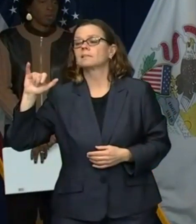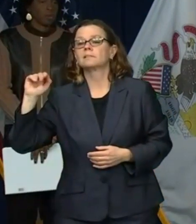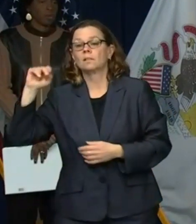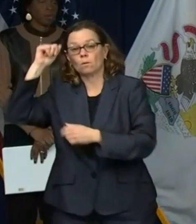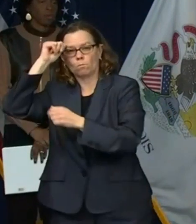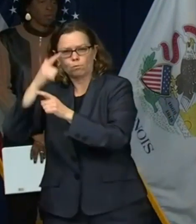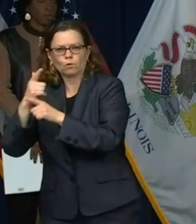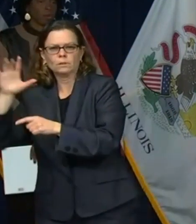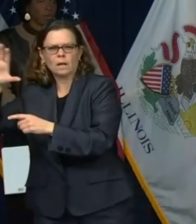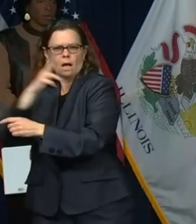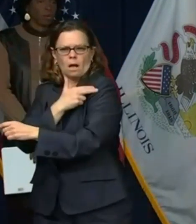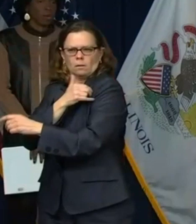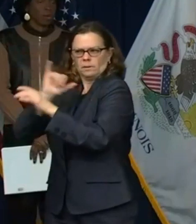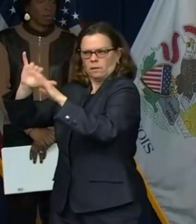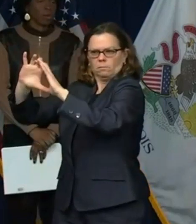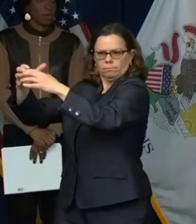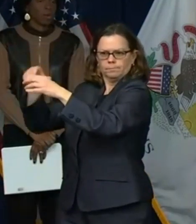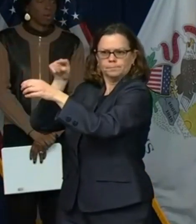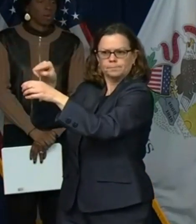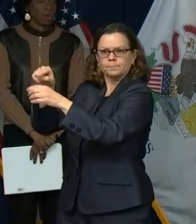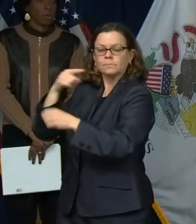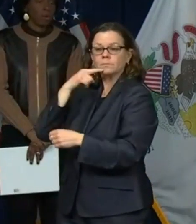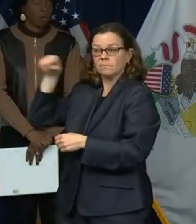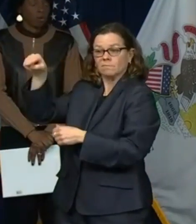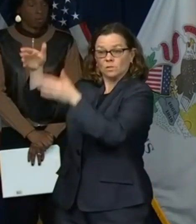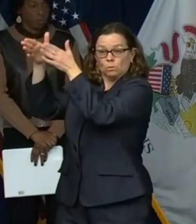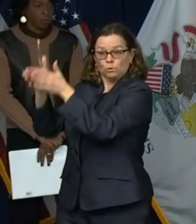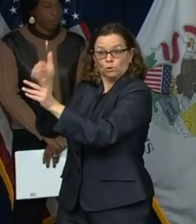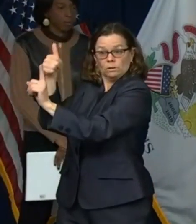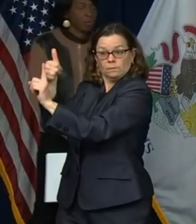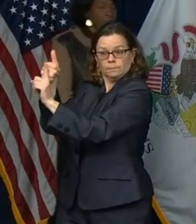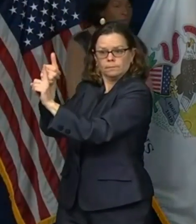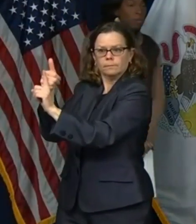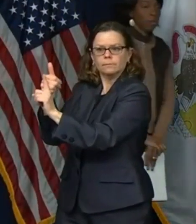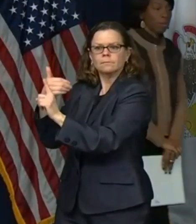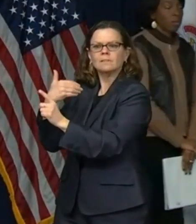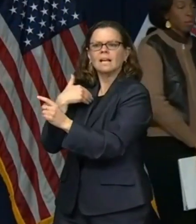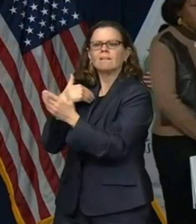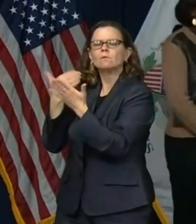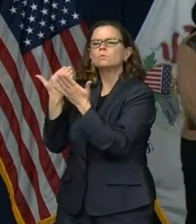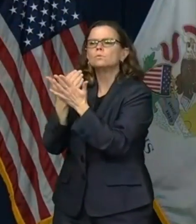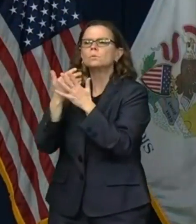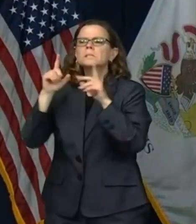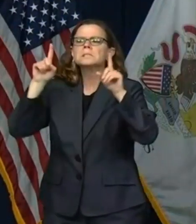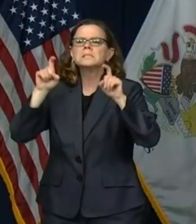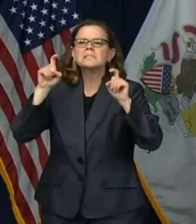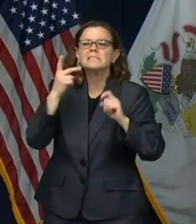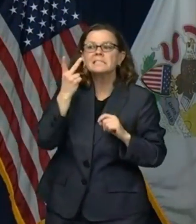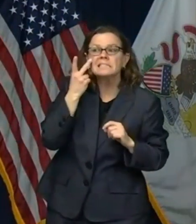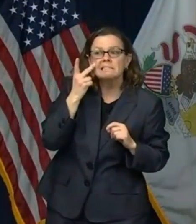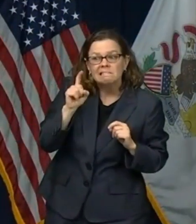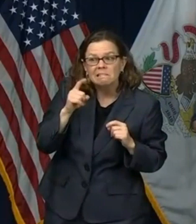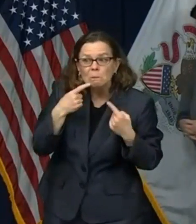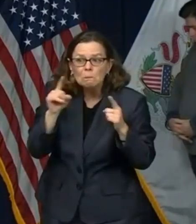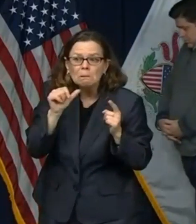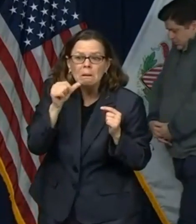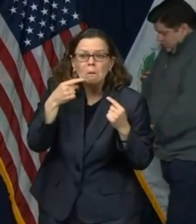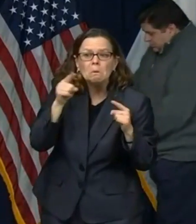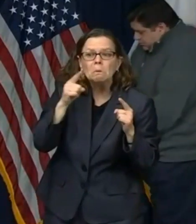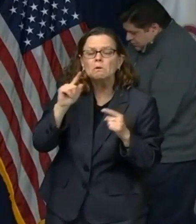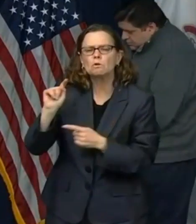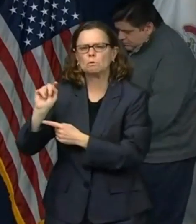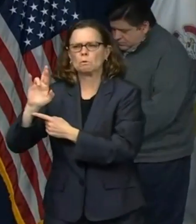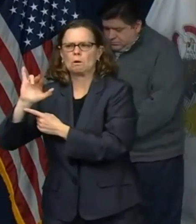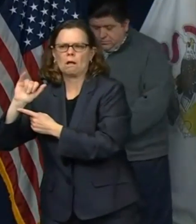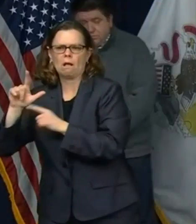the convalescent plasma therapy and that the doctor said that he really had a big turnaround. What are your thoughts at this point